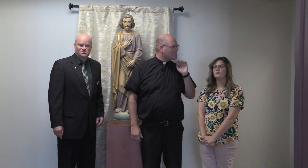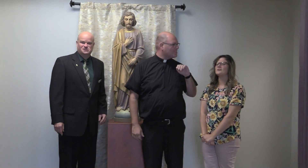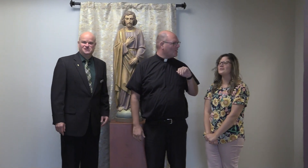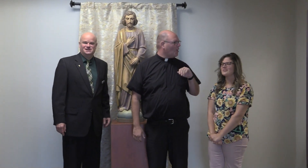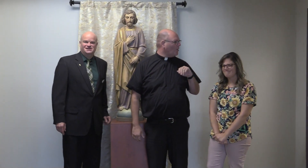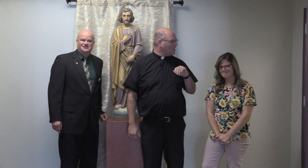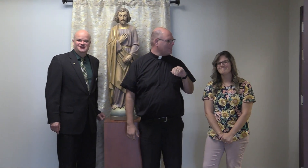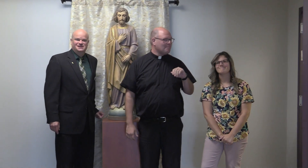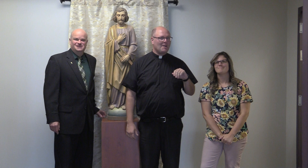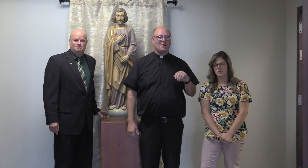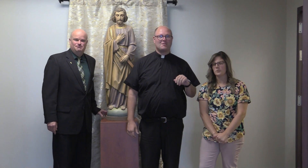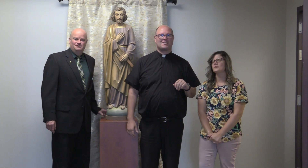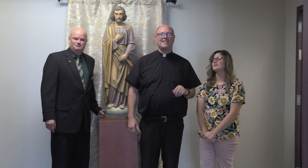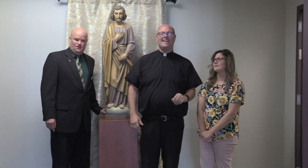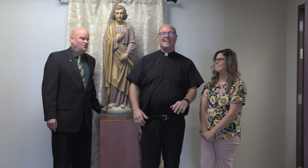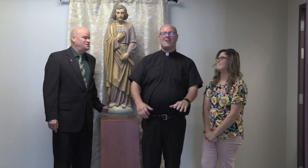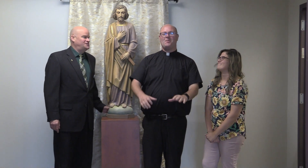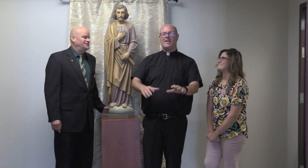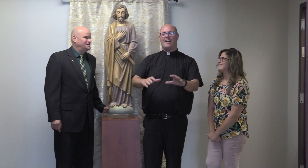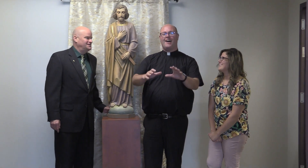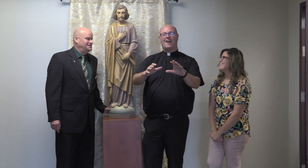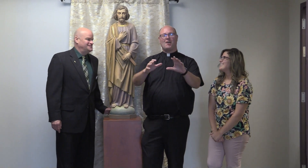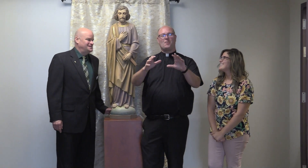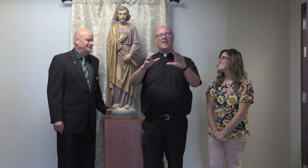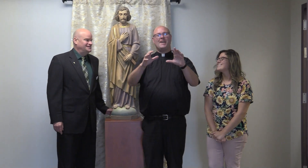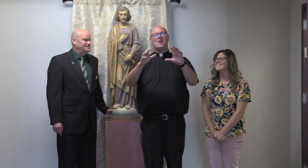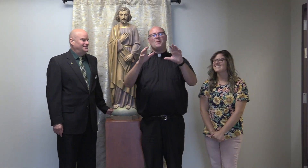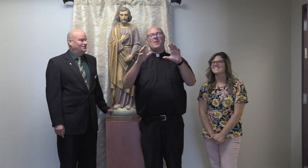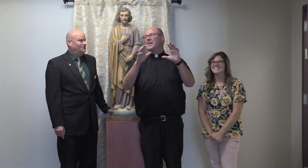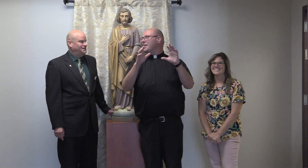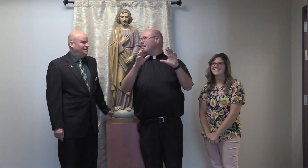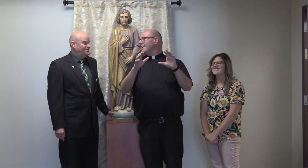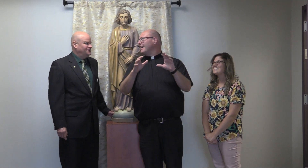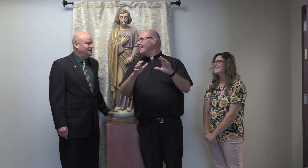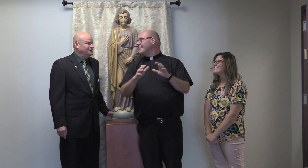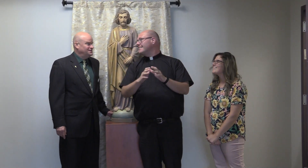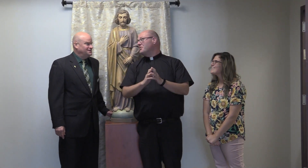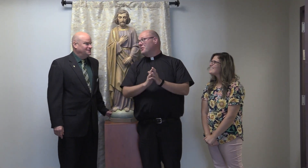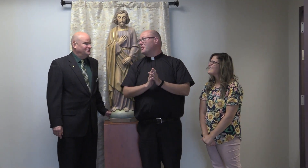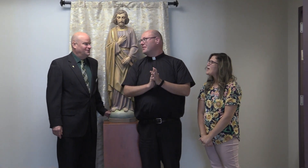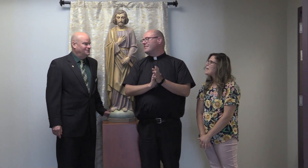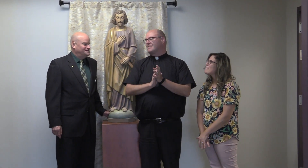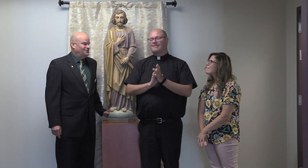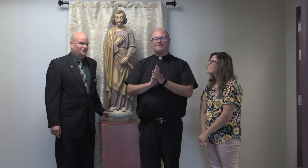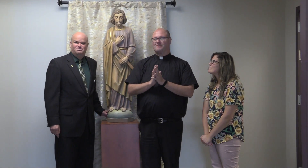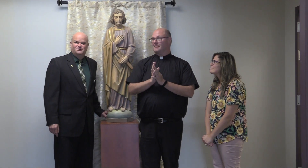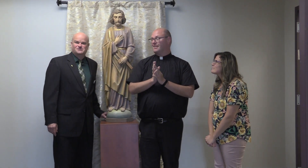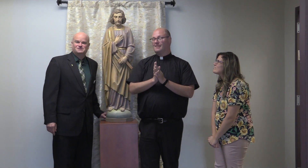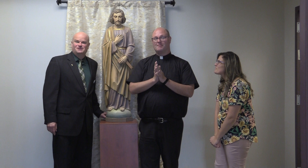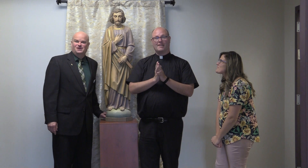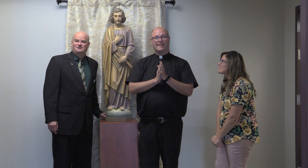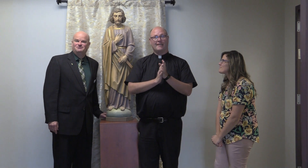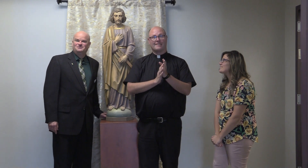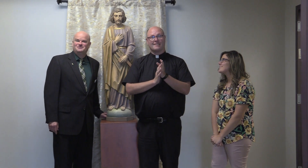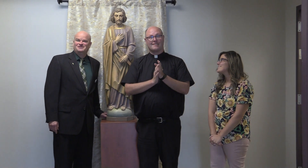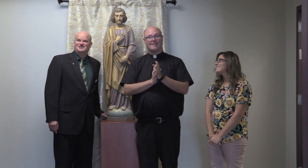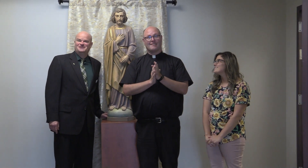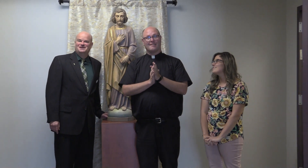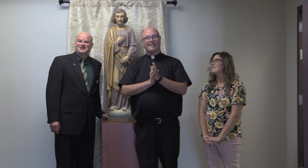The Holy Post. Here we are. It's not the Holy Kellogg. No, no, this is the Holy Post. Oh my gosh, it starts already. I